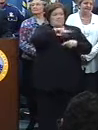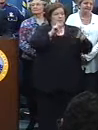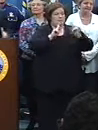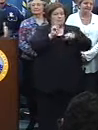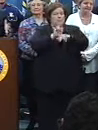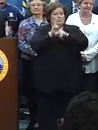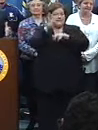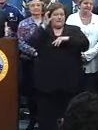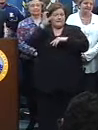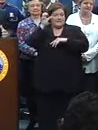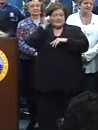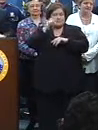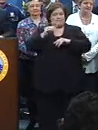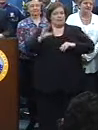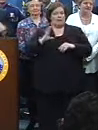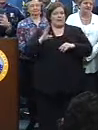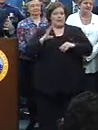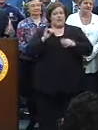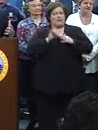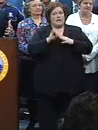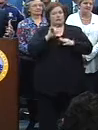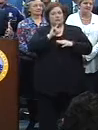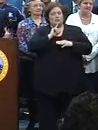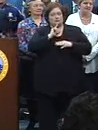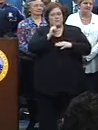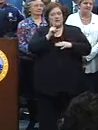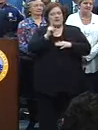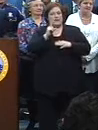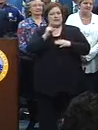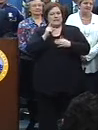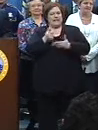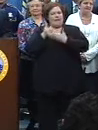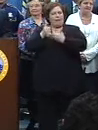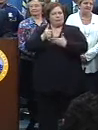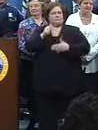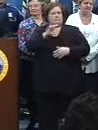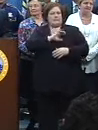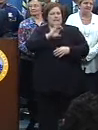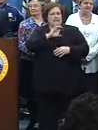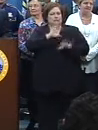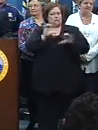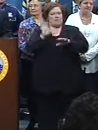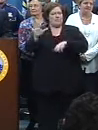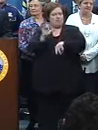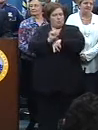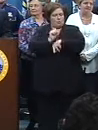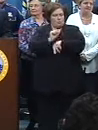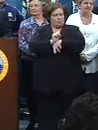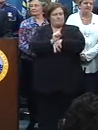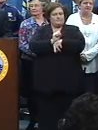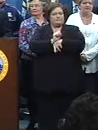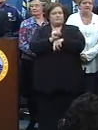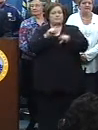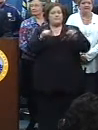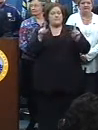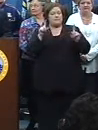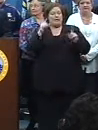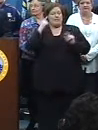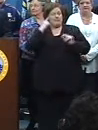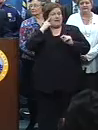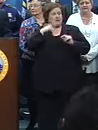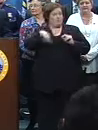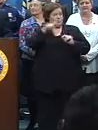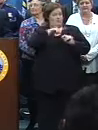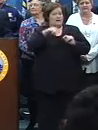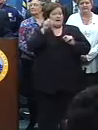and common courtesy. It takes a huge amount of pressure off of the law enforcement folks that are doing an unbelievable job. But I think, as everybody can